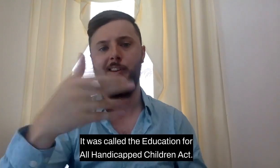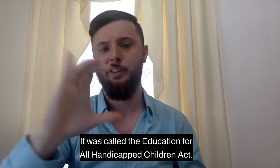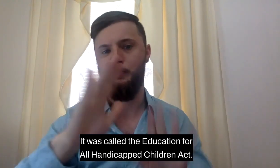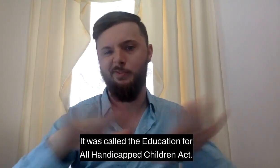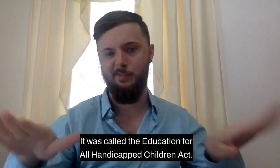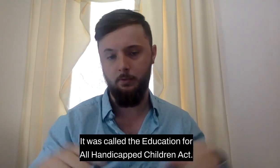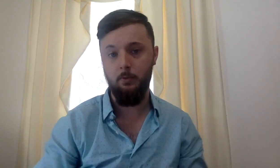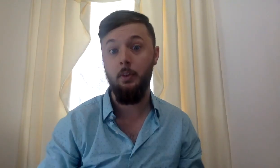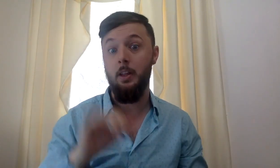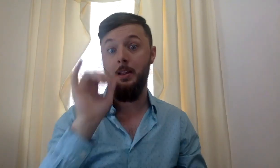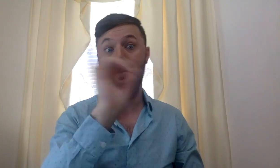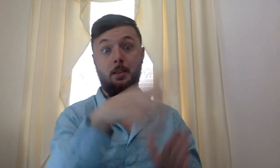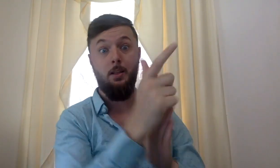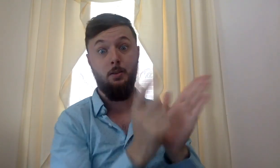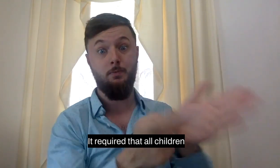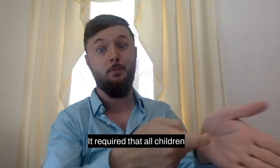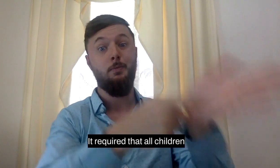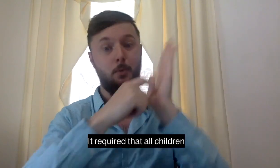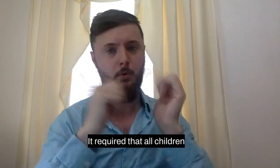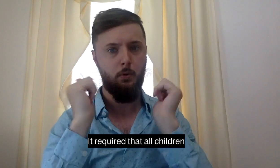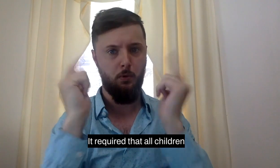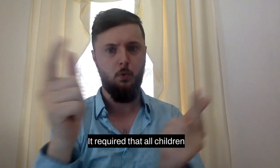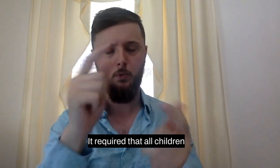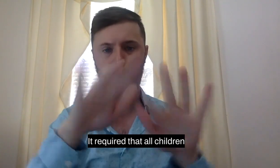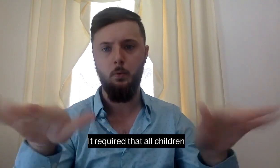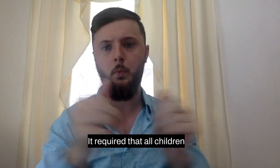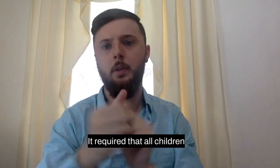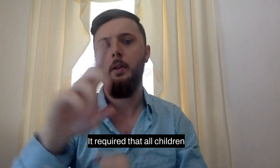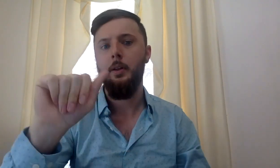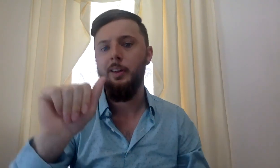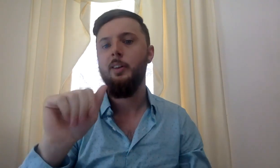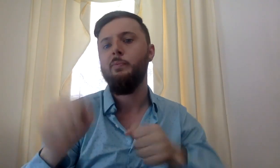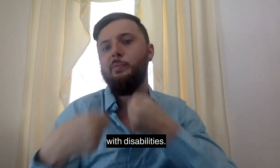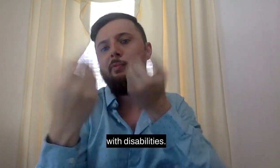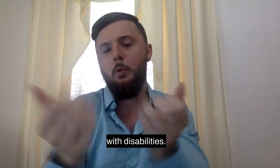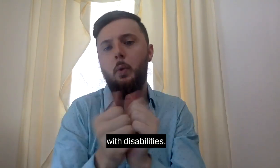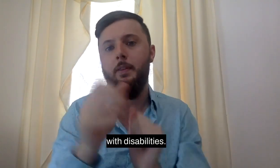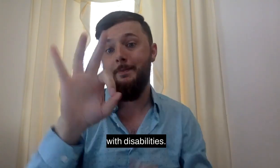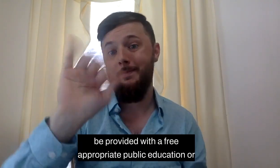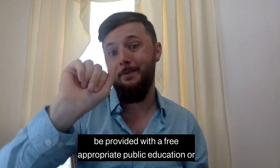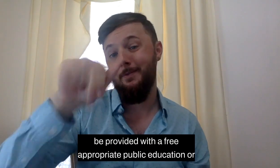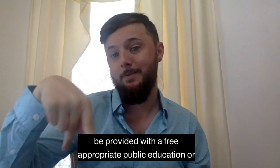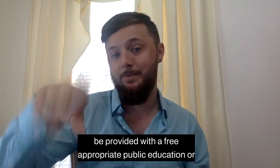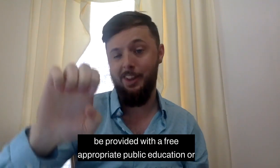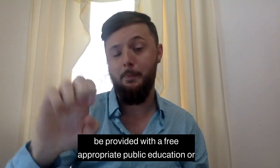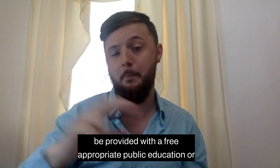Children Act. It required that all children children with disabilities be provided with a free